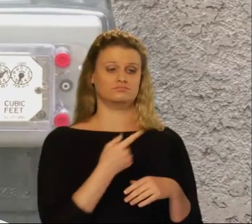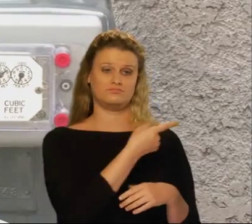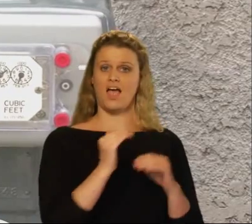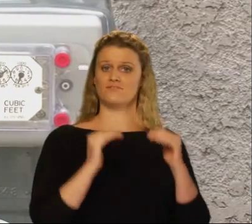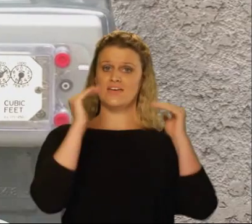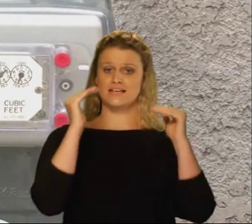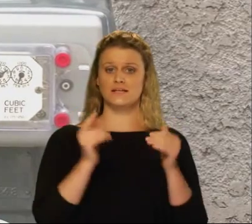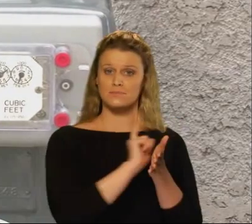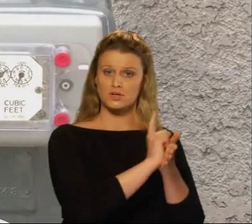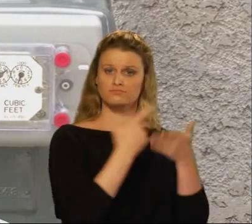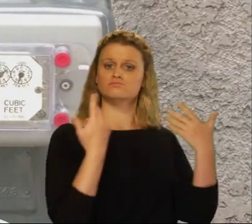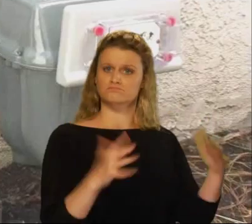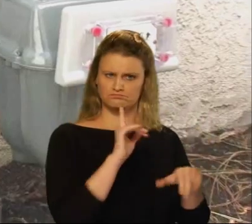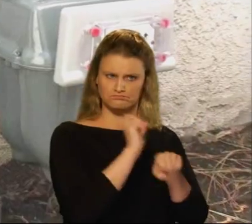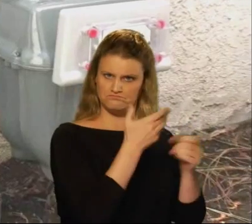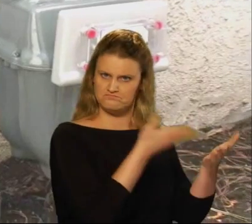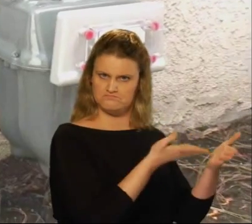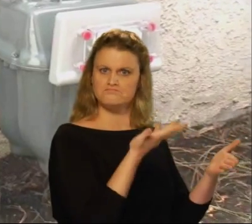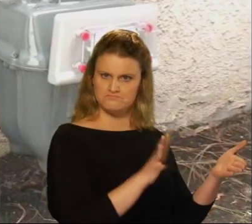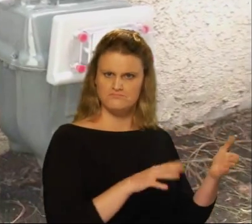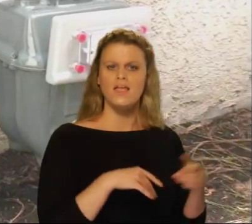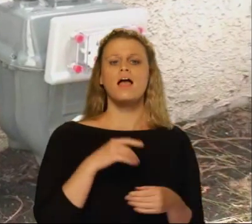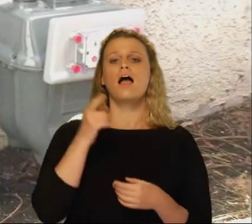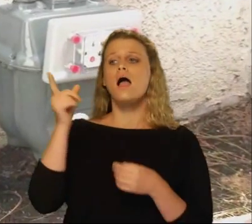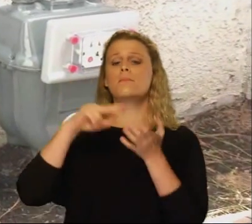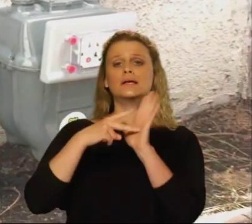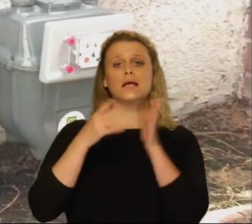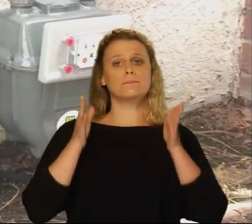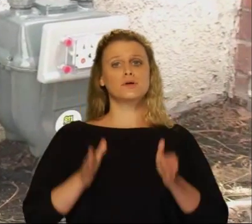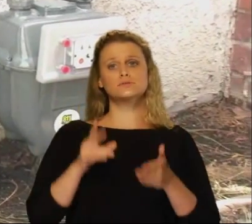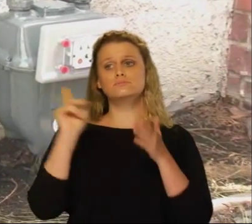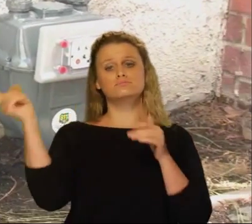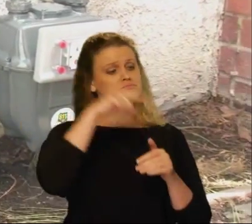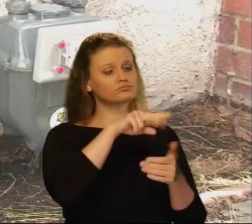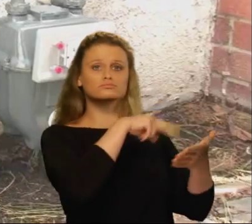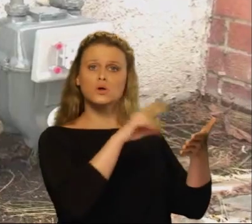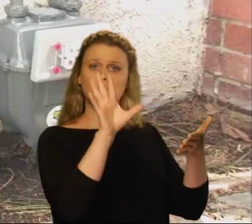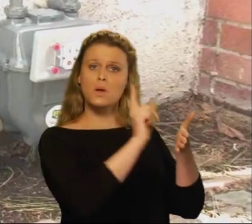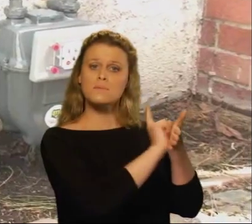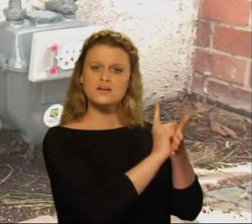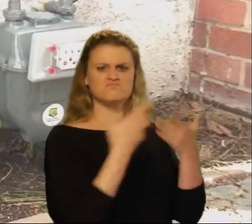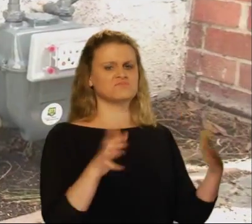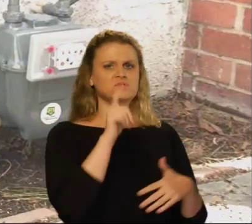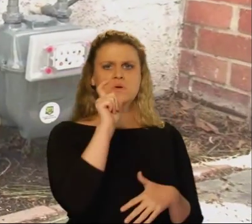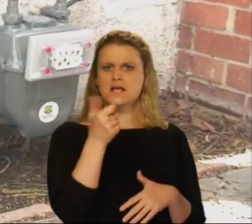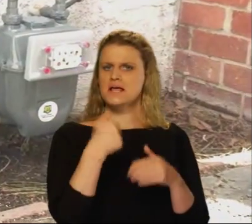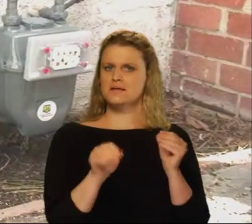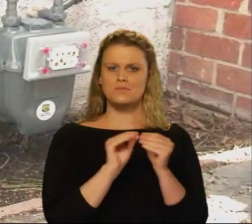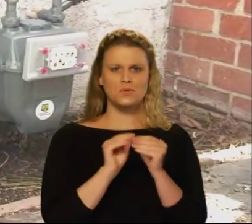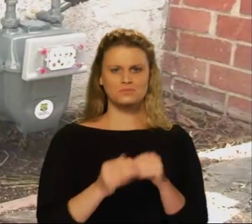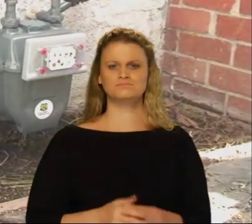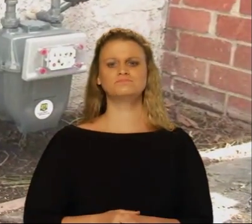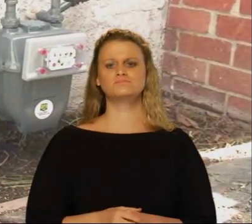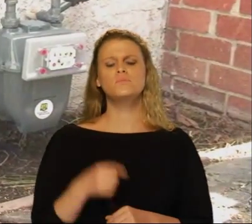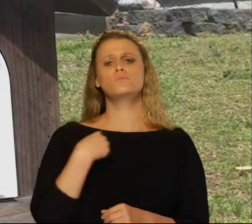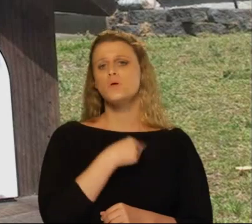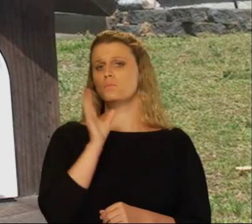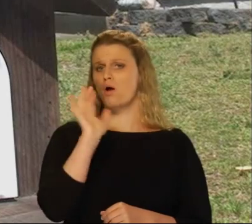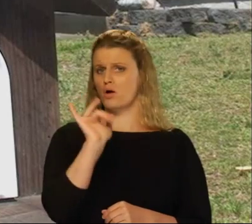has been verified, a meter reader will no longer need to access your property to read the meter. We'll notify you when your